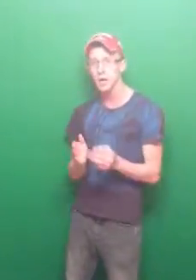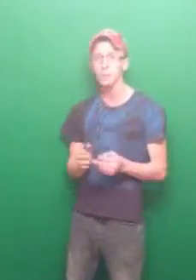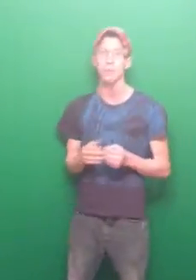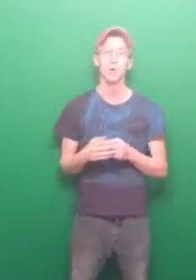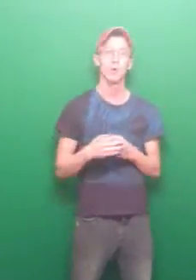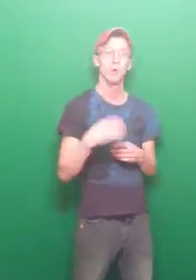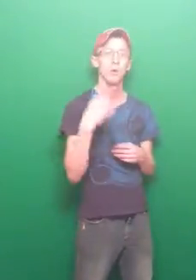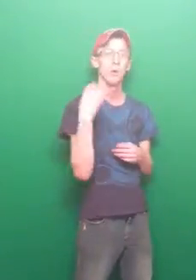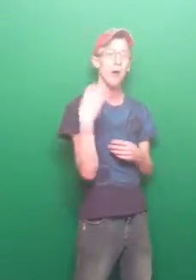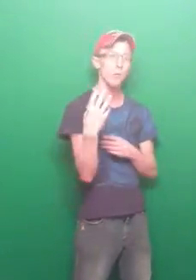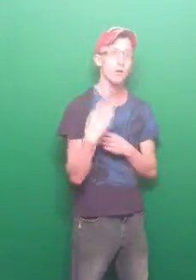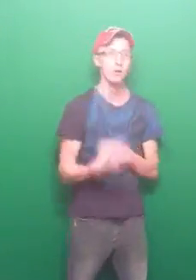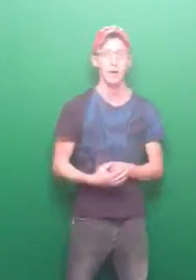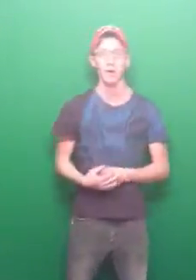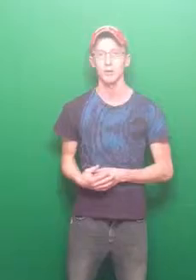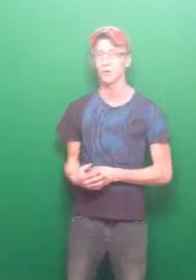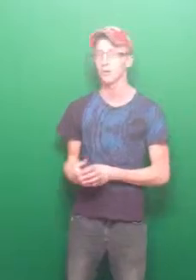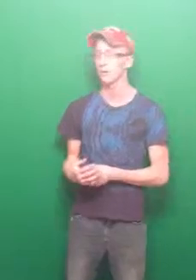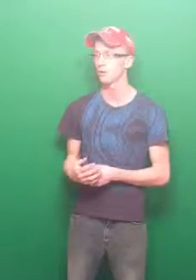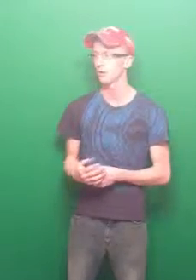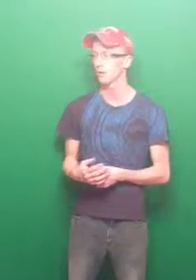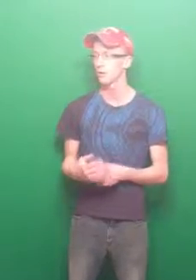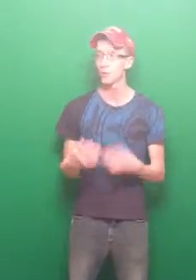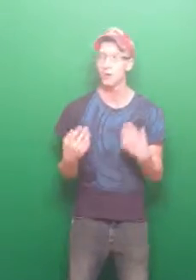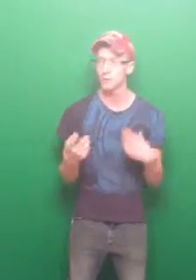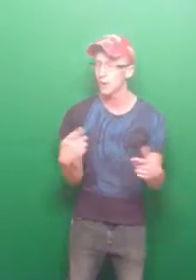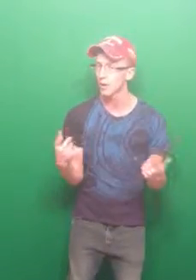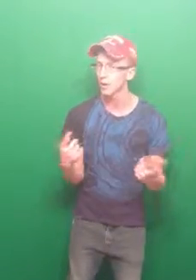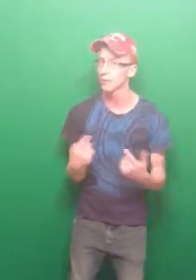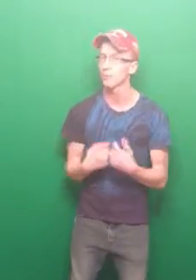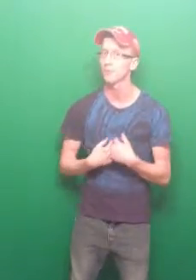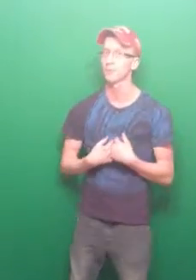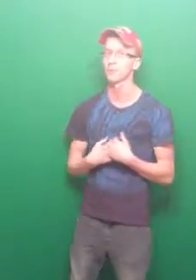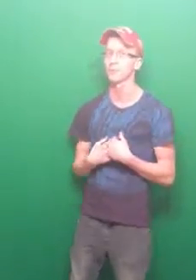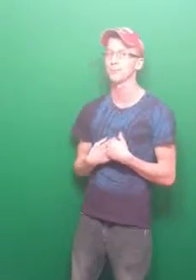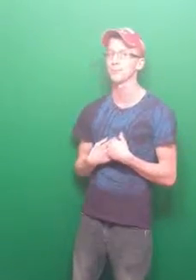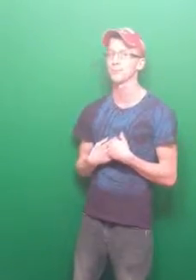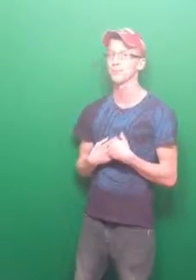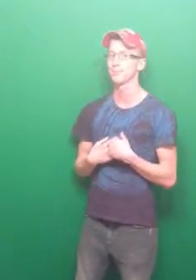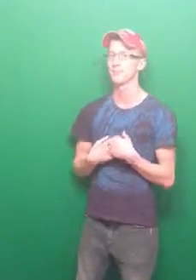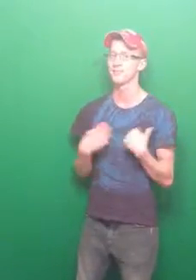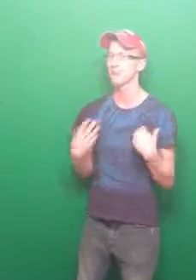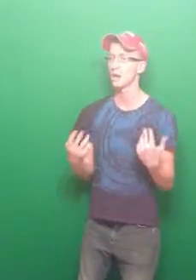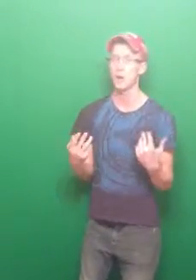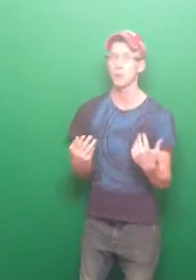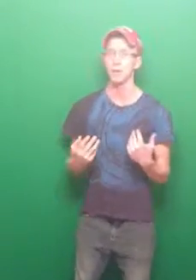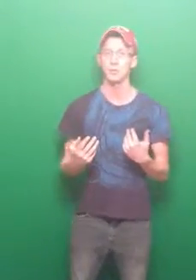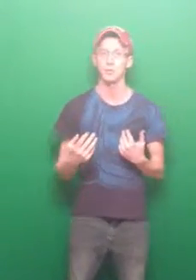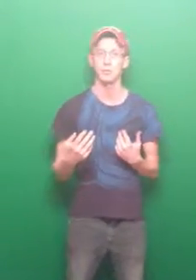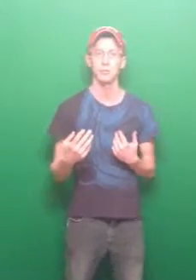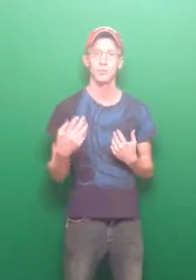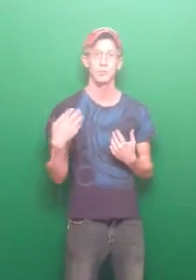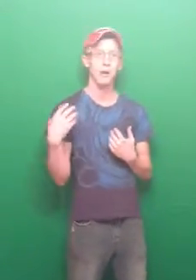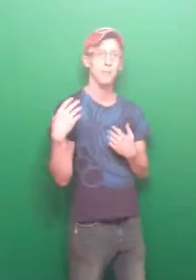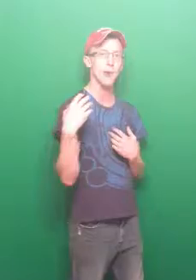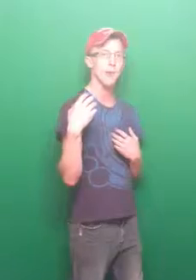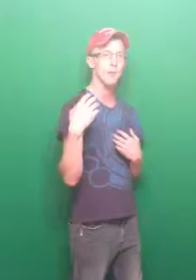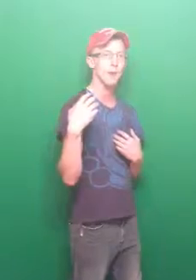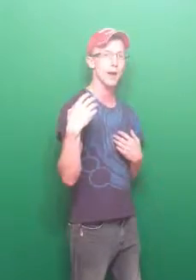when I realized that it wasn't about me. It's not about me. My, my, my,